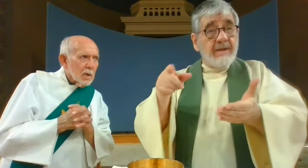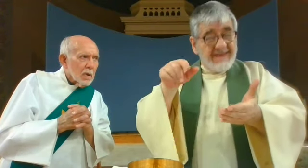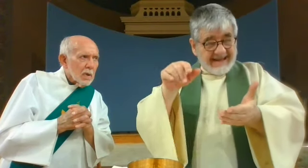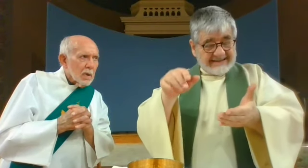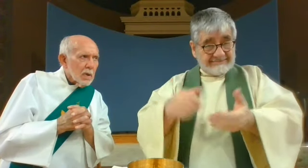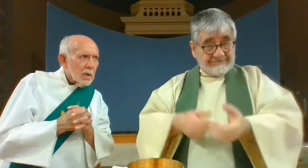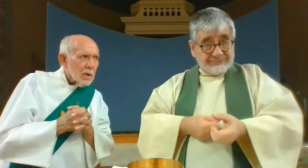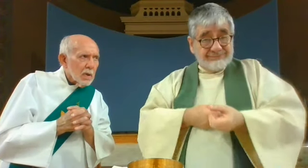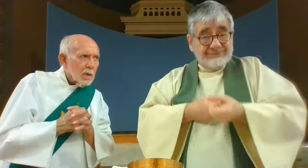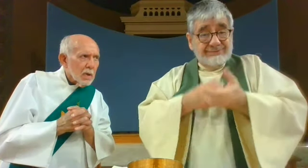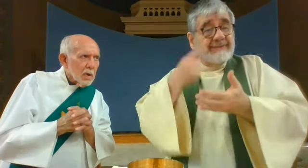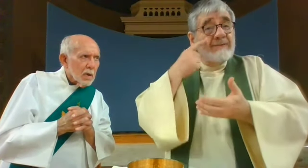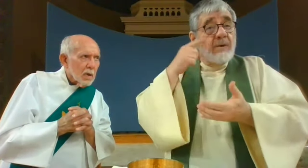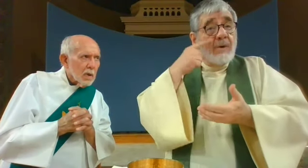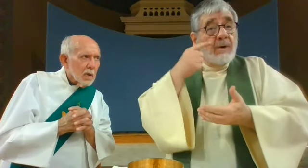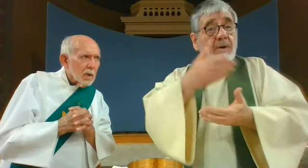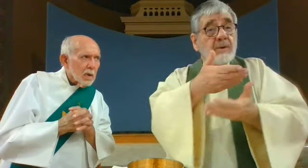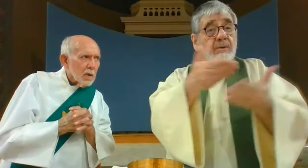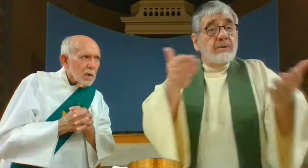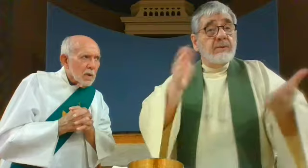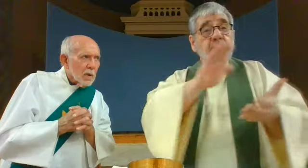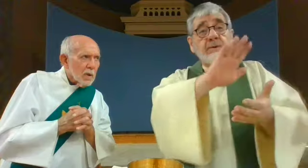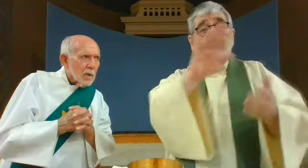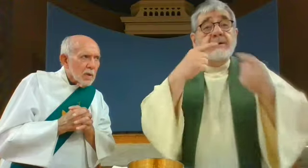for the forgiveness of sins.